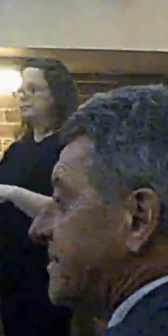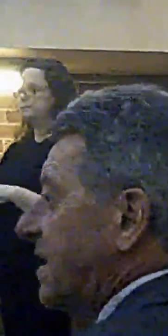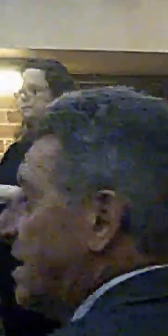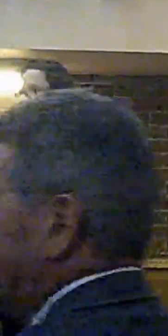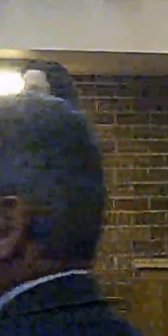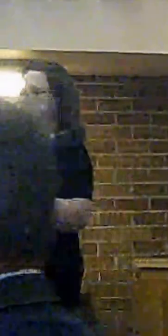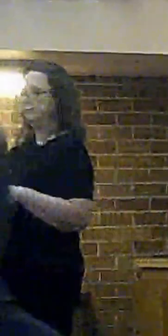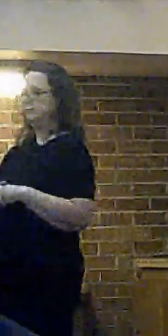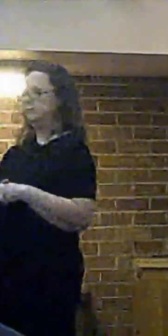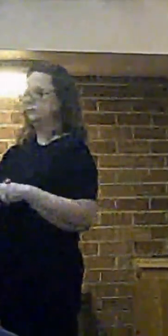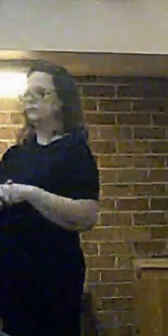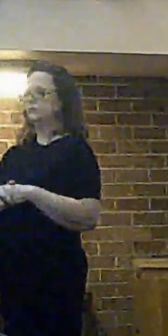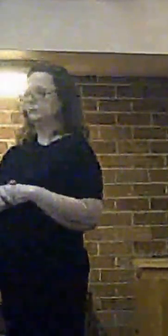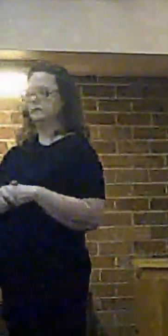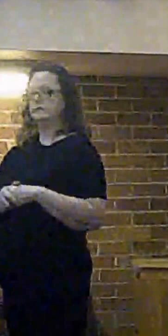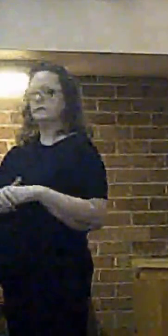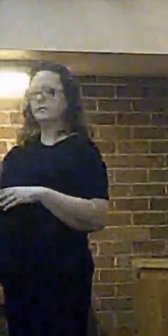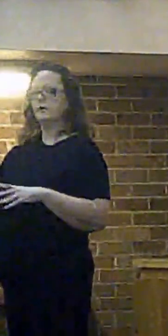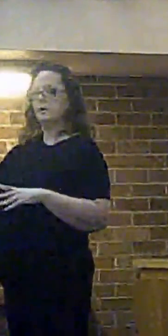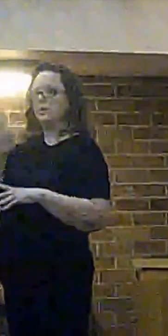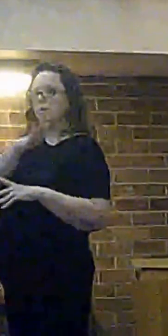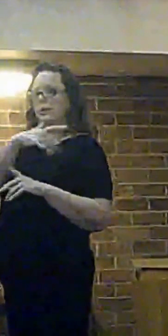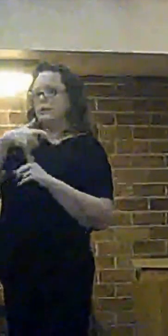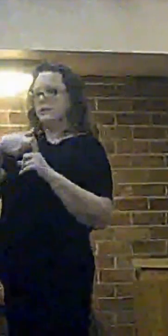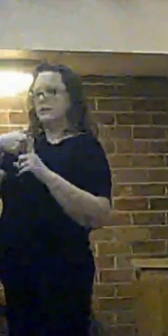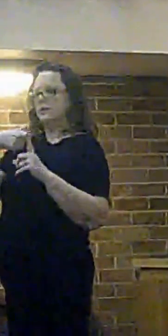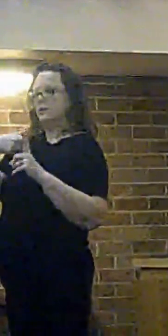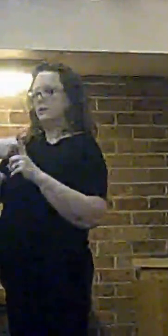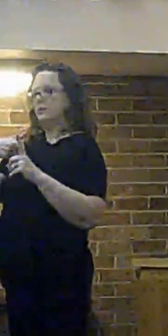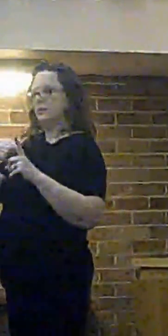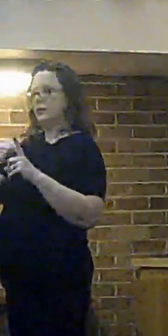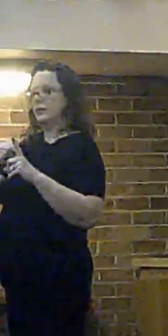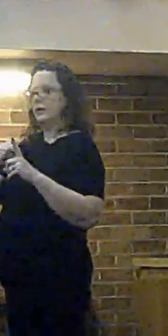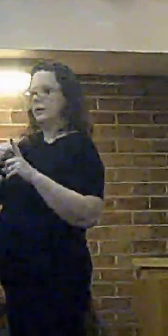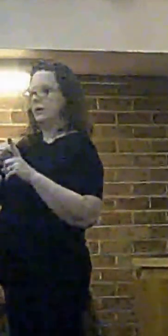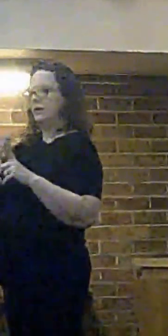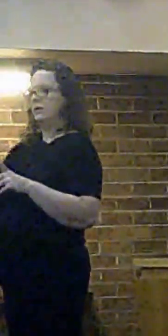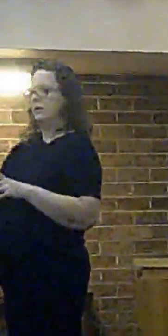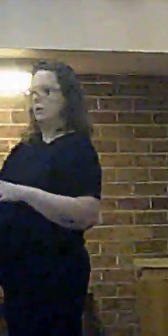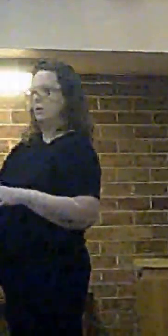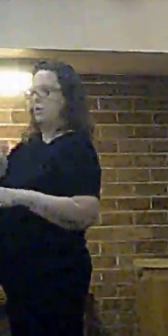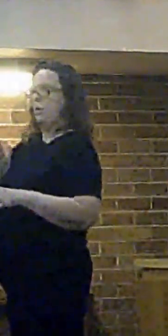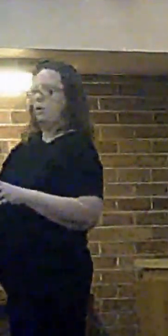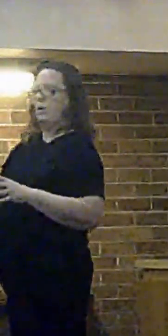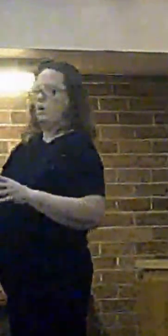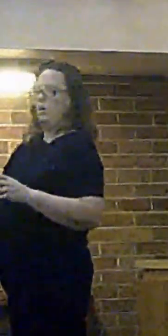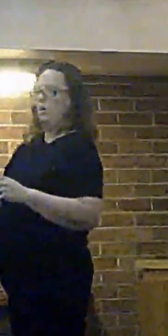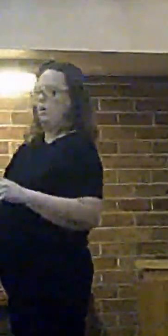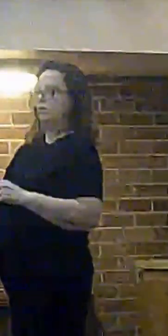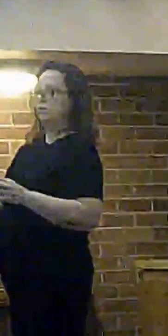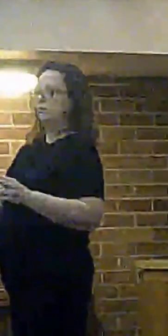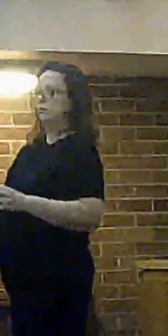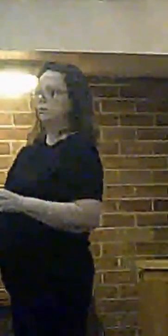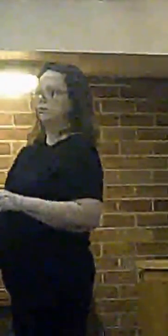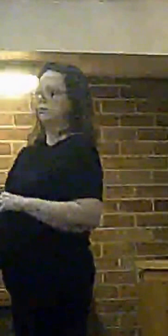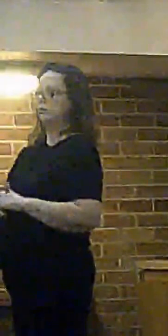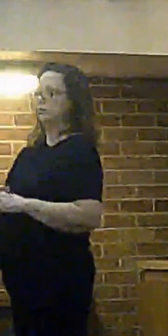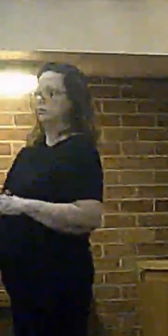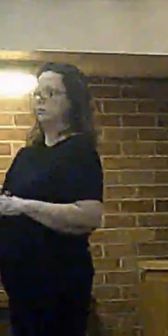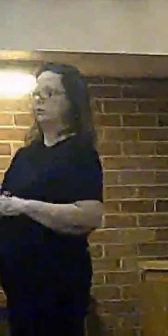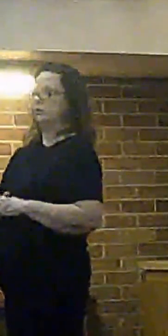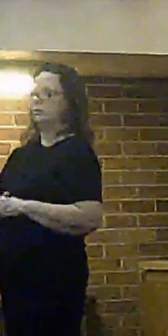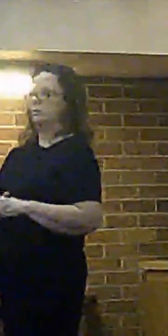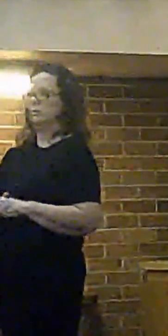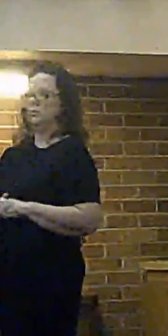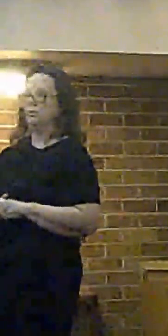out last. they're... Yeah, West Curvy. They would lose out last in West Curvy. No, no, I've already said no. I've already